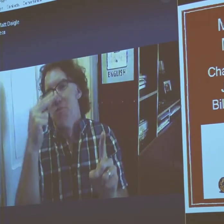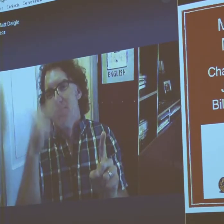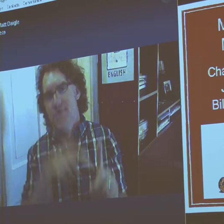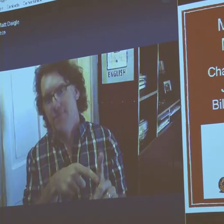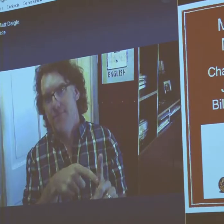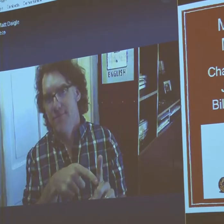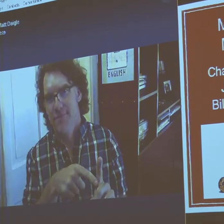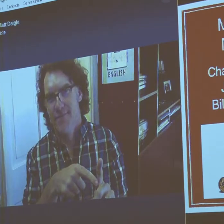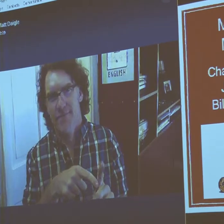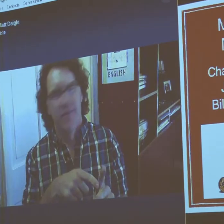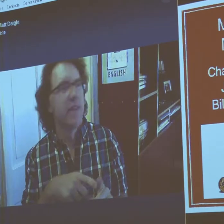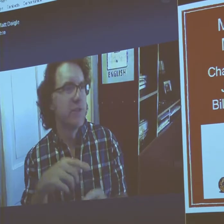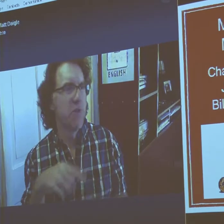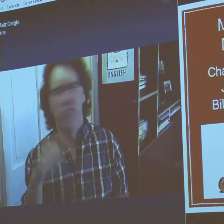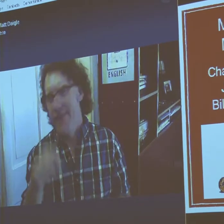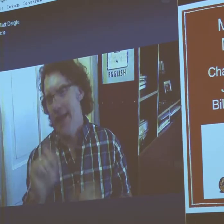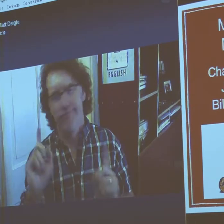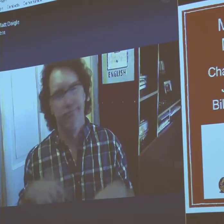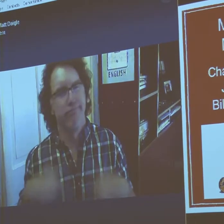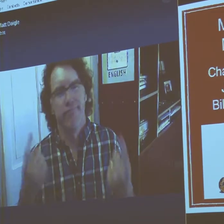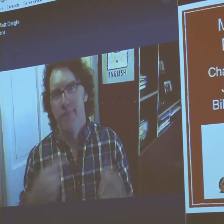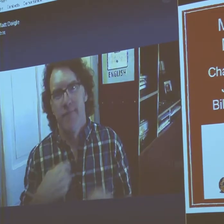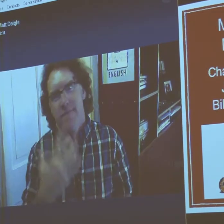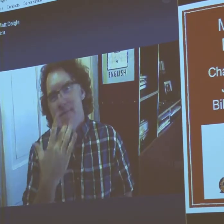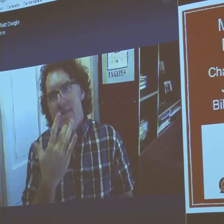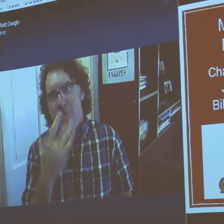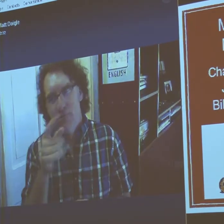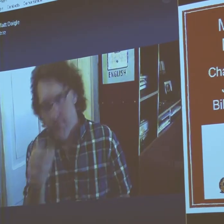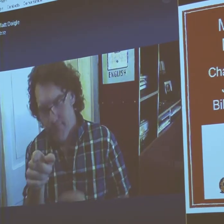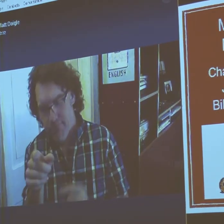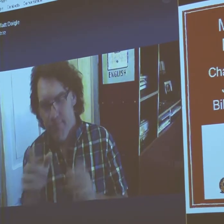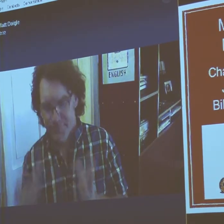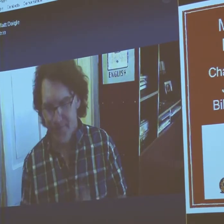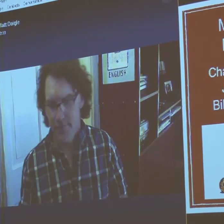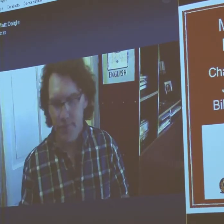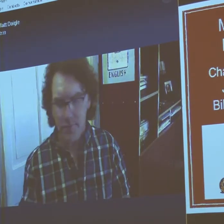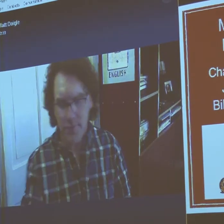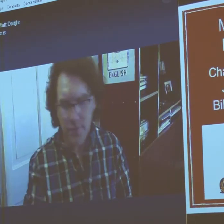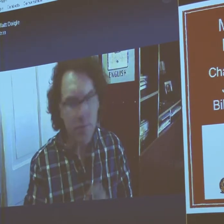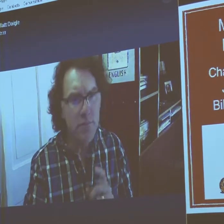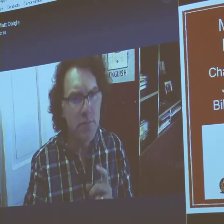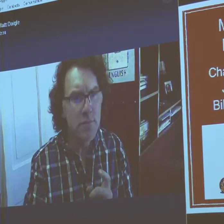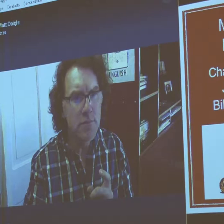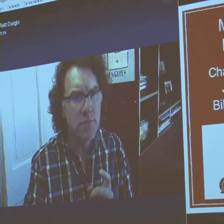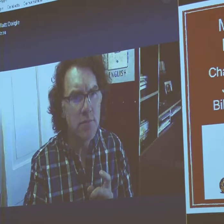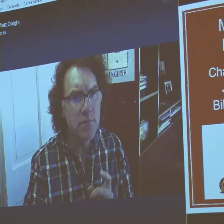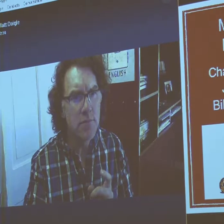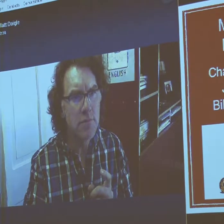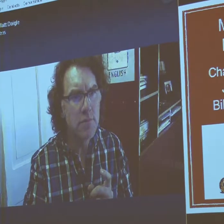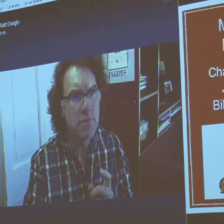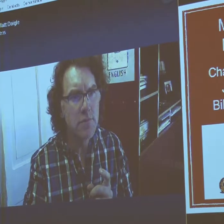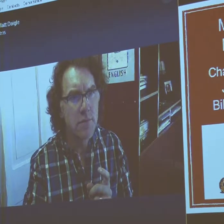punchline. And you would get the whole thing in one small single panel.